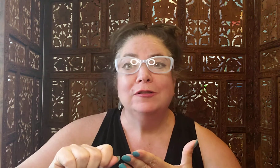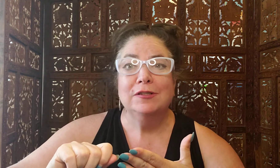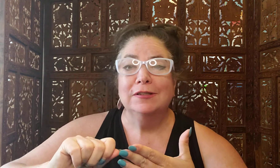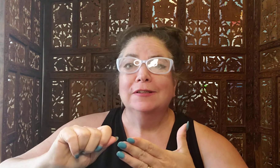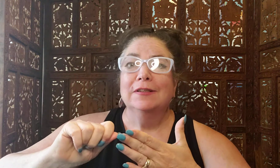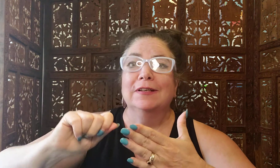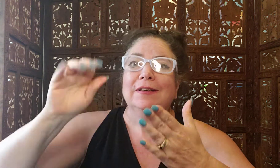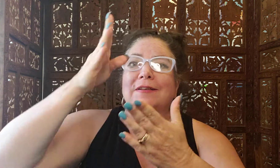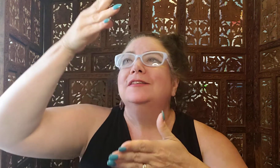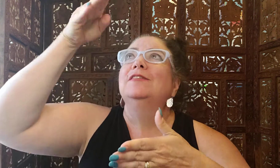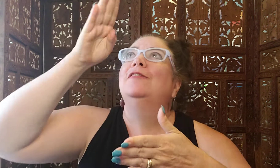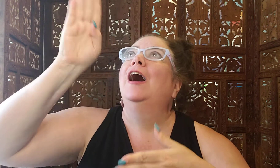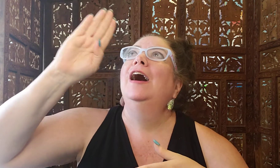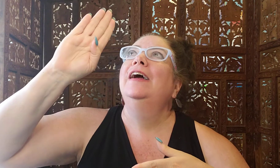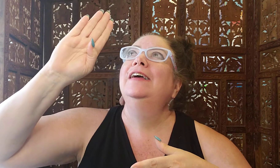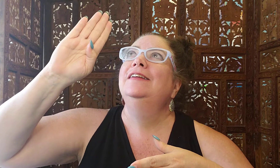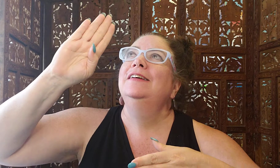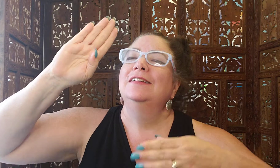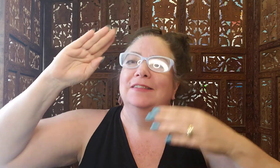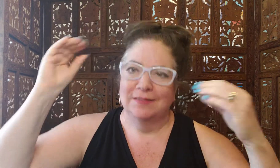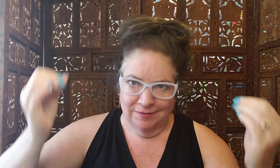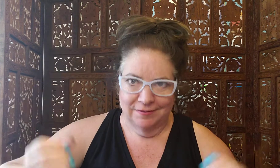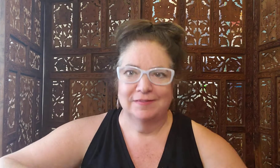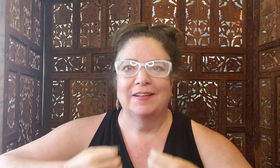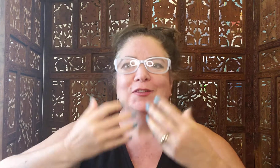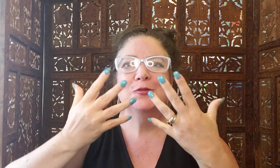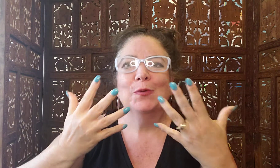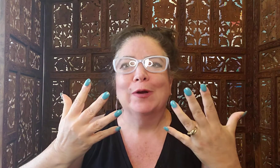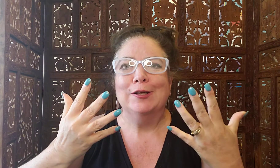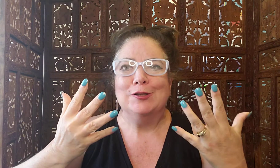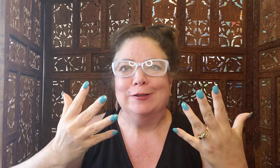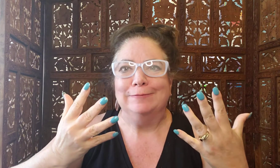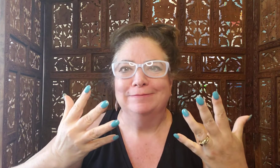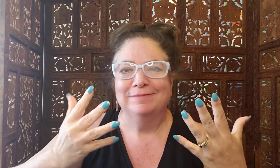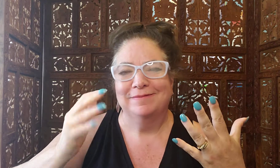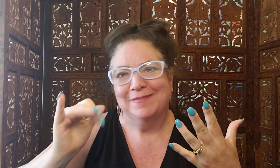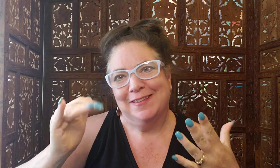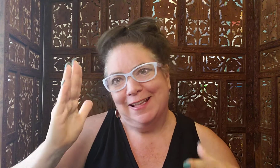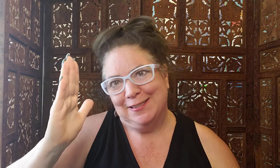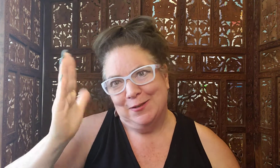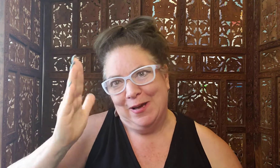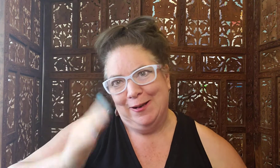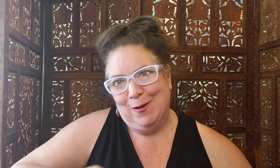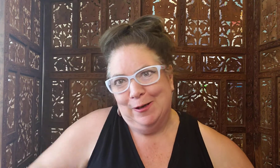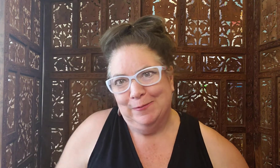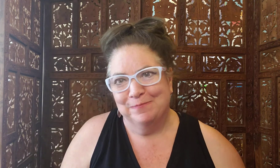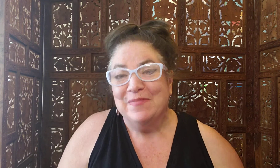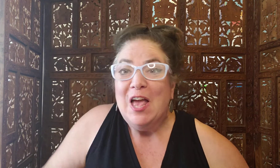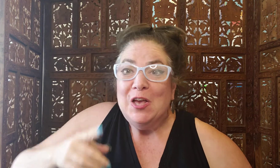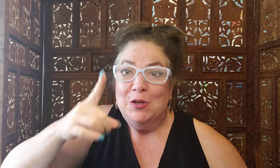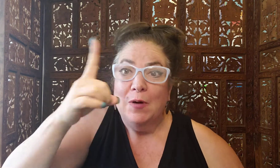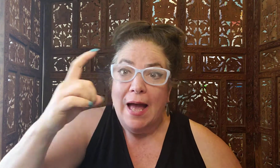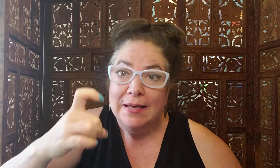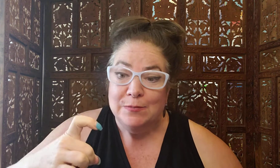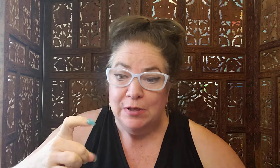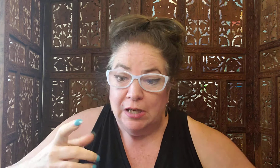Divine Inspiration. That's the monologue. You asked me,